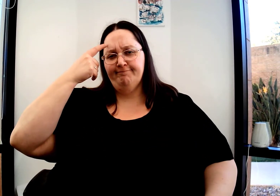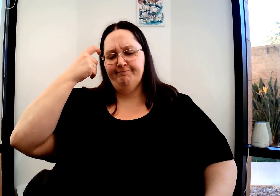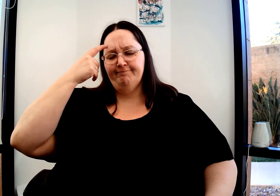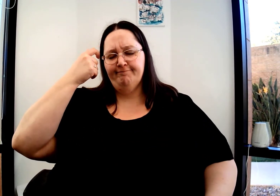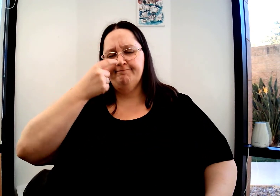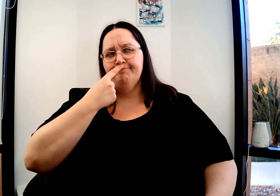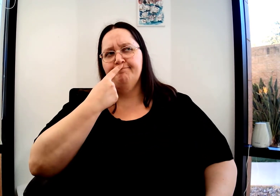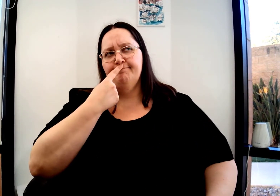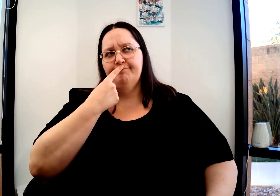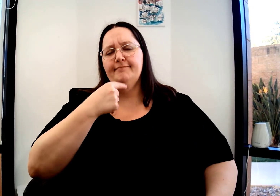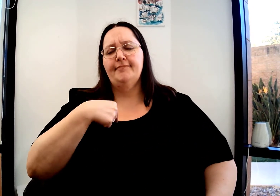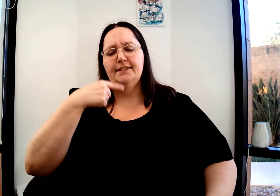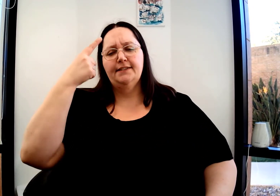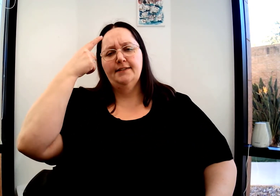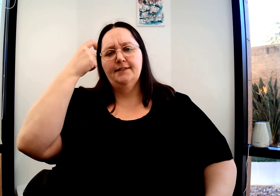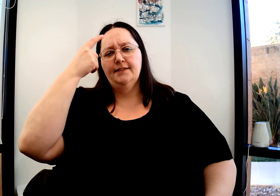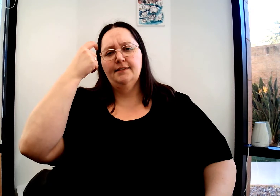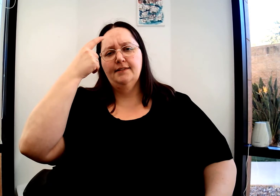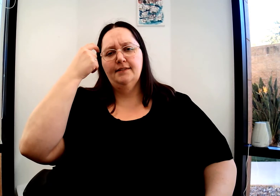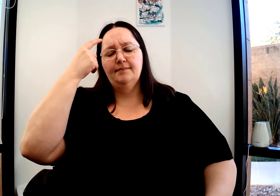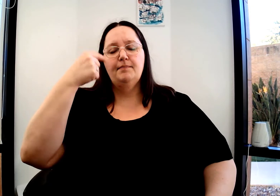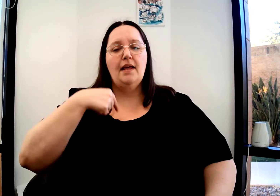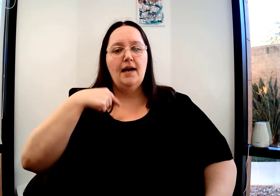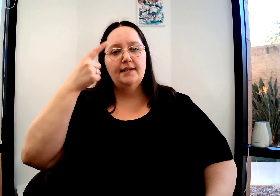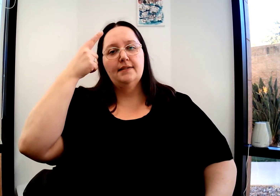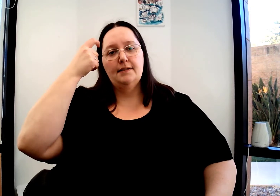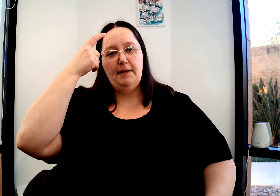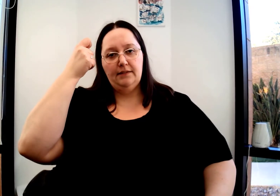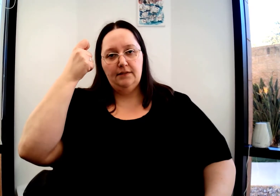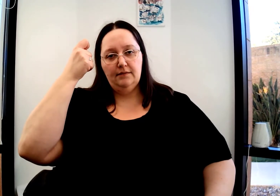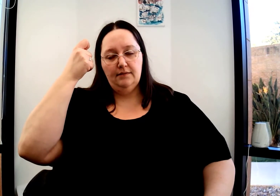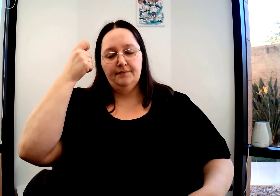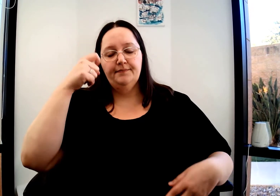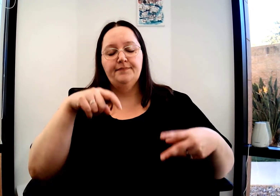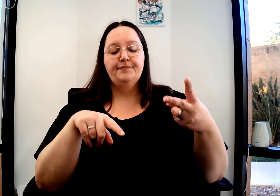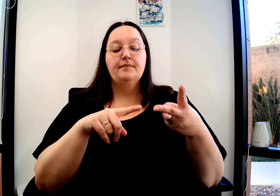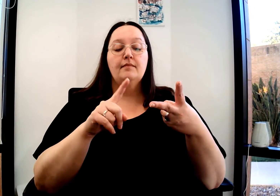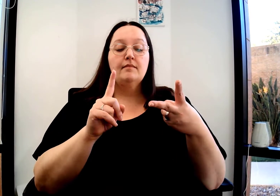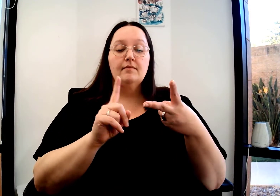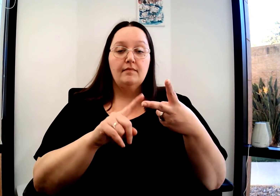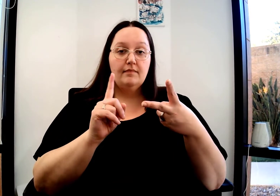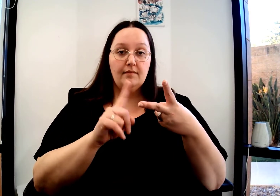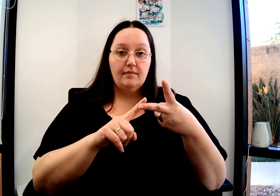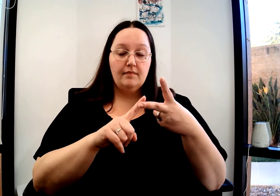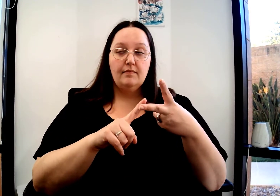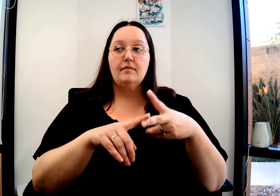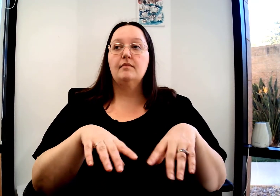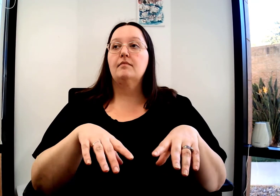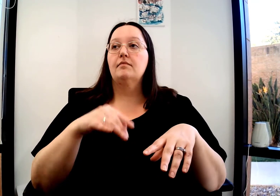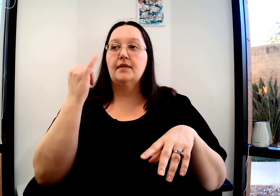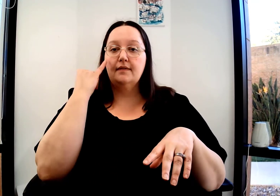I suspect. Hmm, I suspect something. You're scratching your brain. Second.